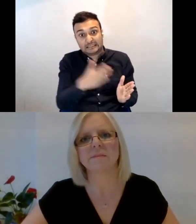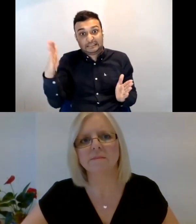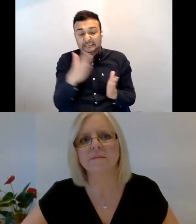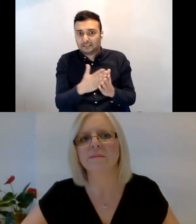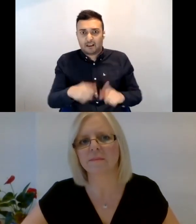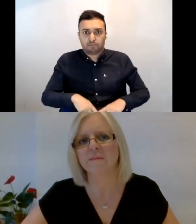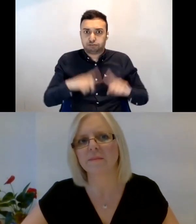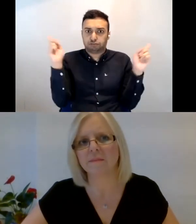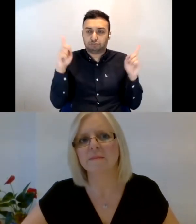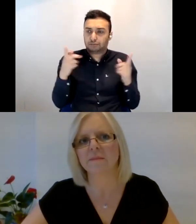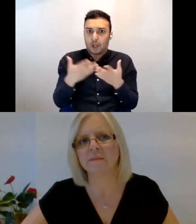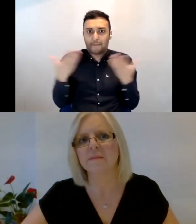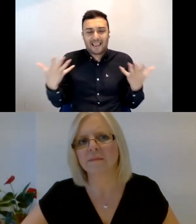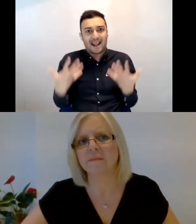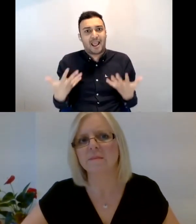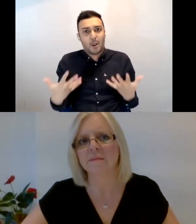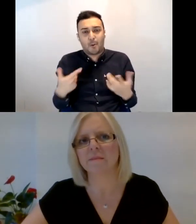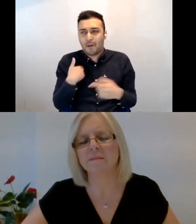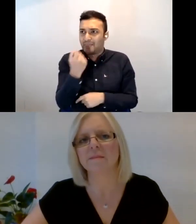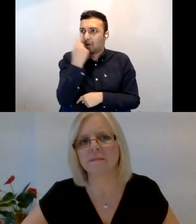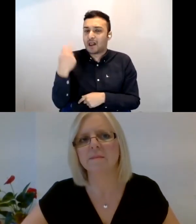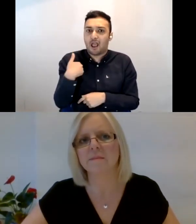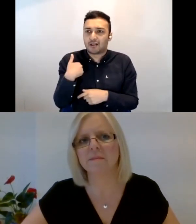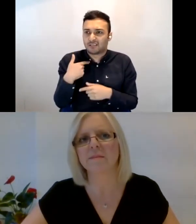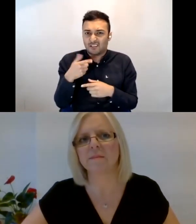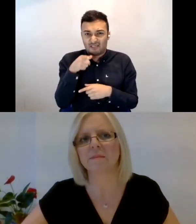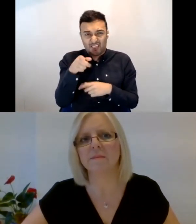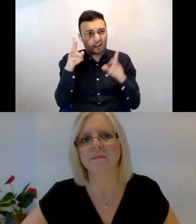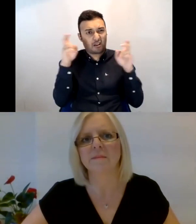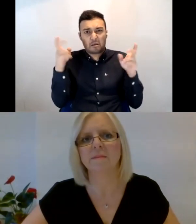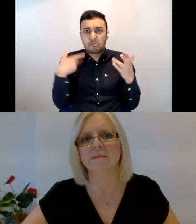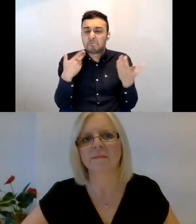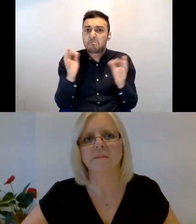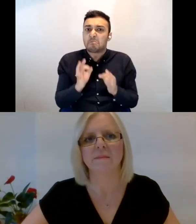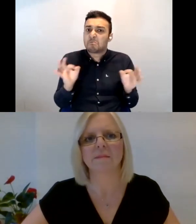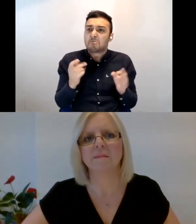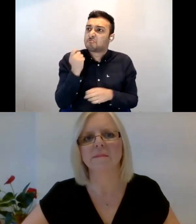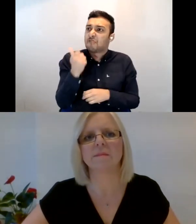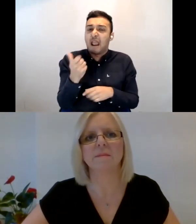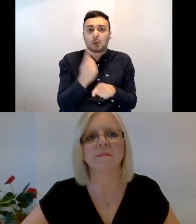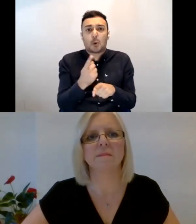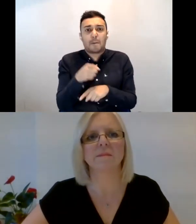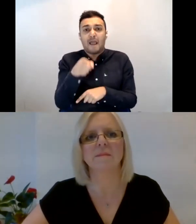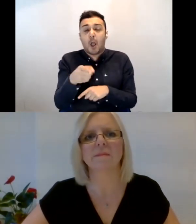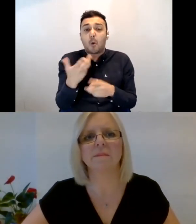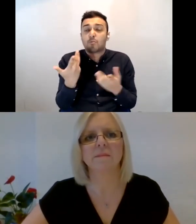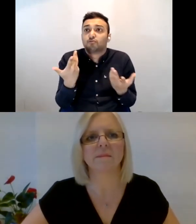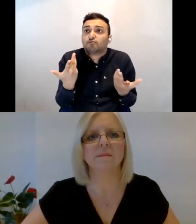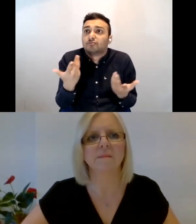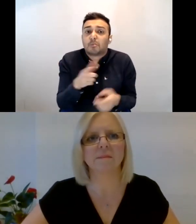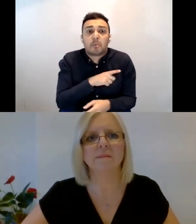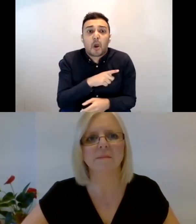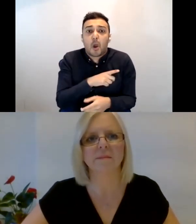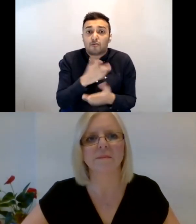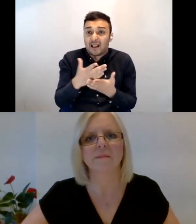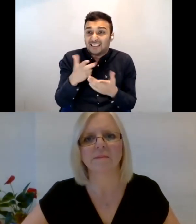I thought, actually, this is something that I've never spoken about. Um, not really for any other reason than just, I didn't even speak to my